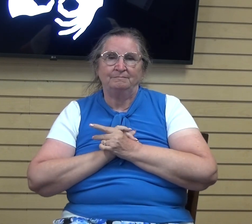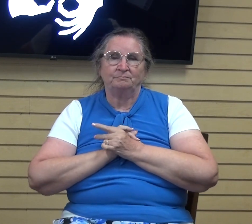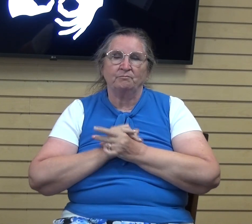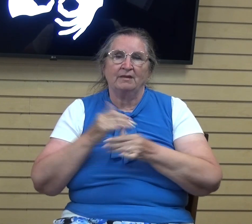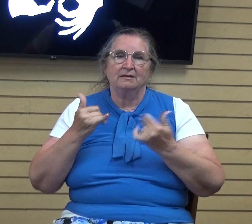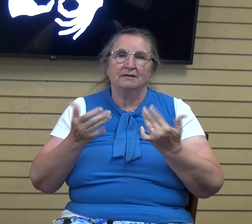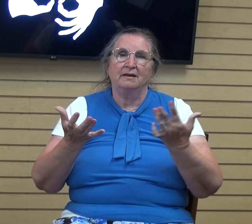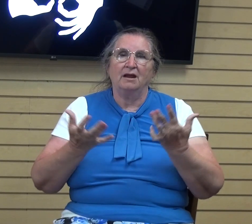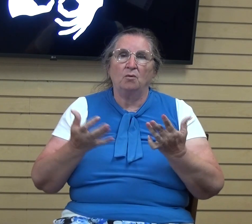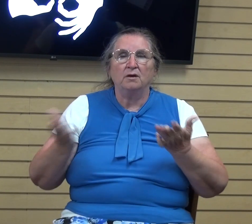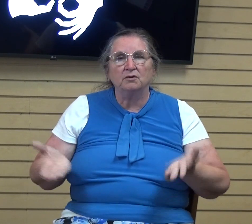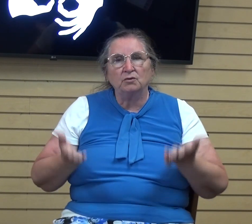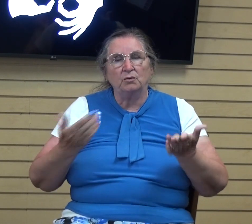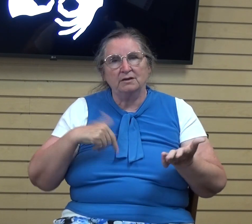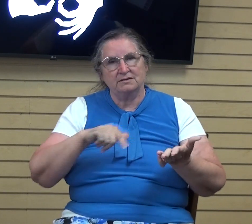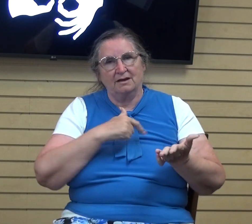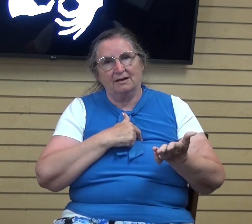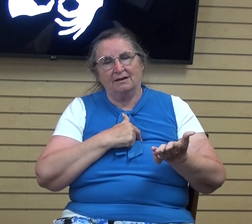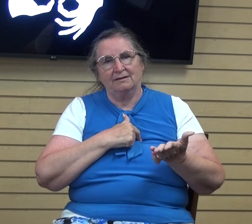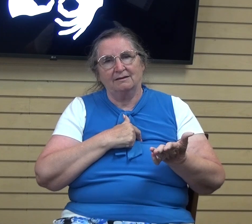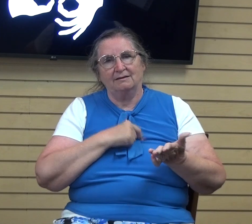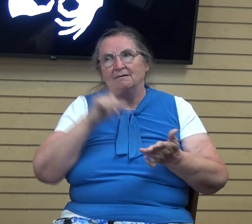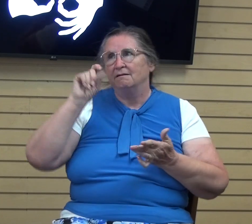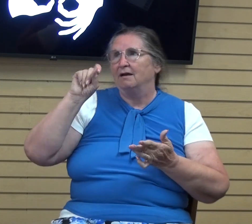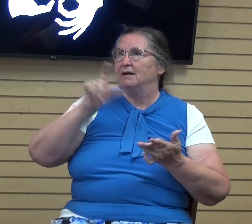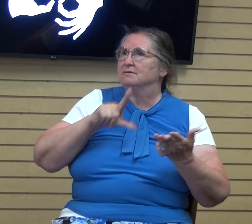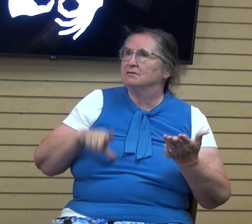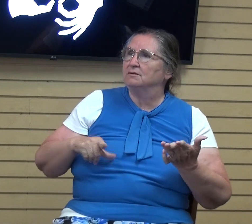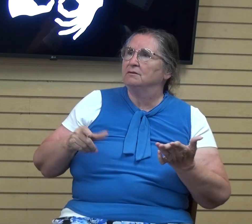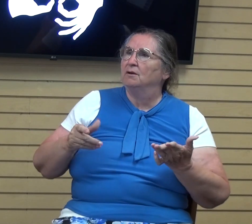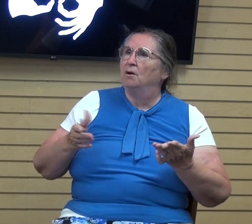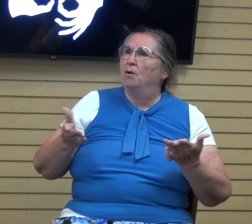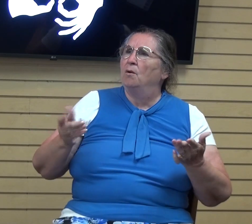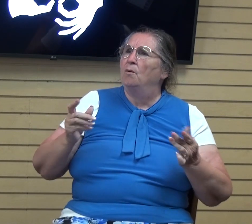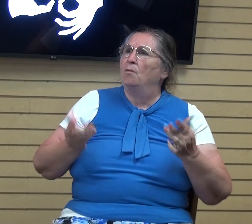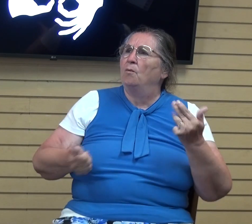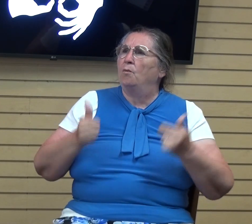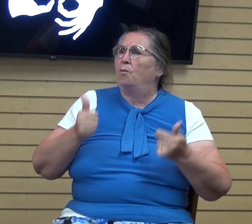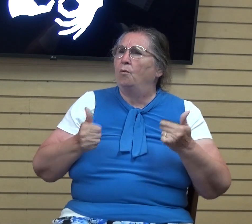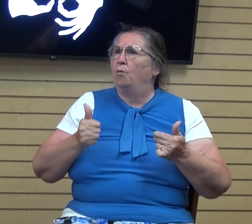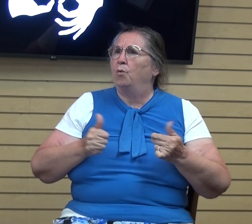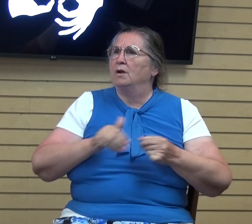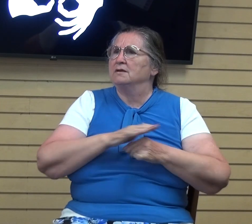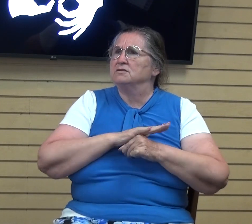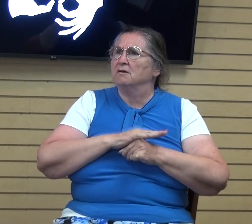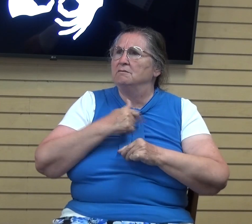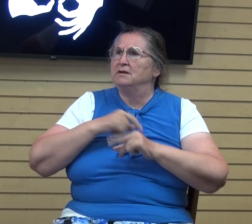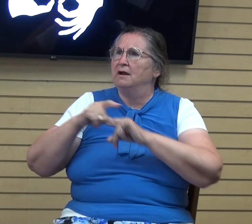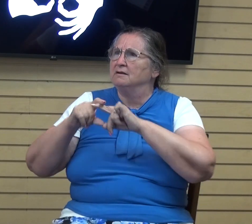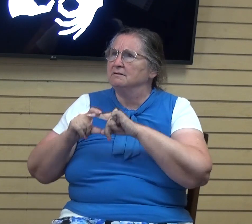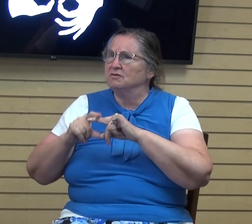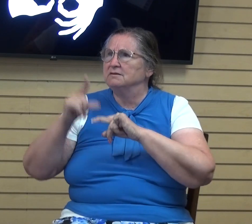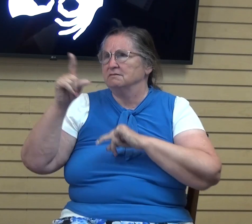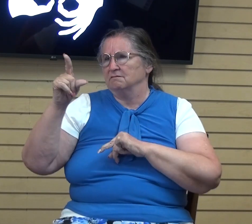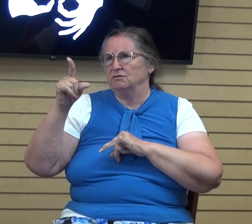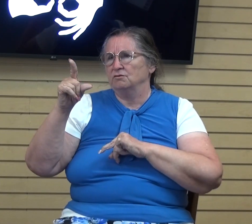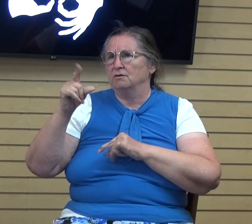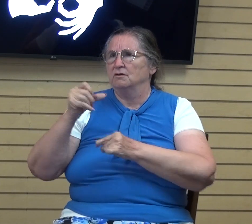I just want to encourage us to just ask the Lord, what areas are we not leaning on him? Are we not trusting? And so with that, I'm going to go ahead and